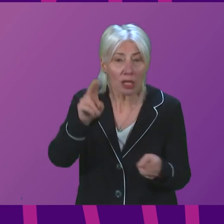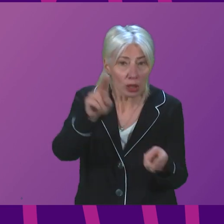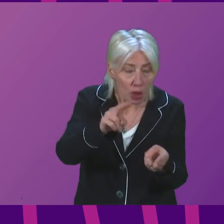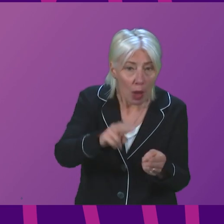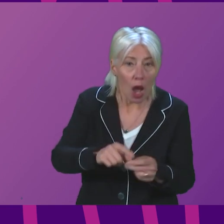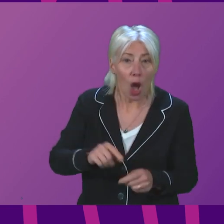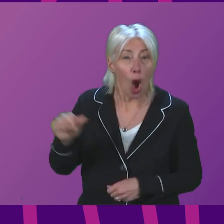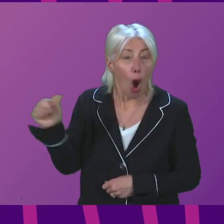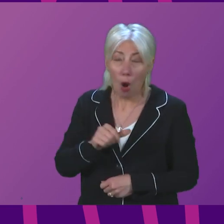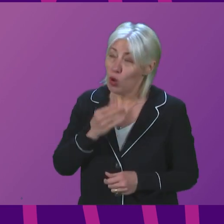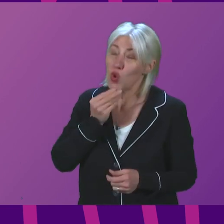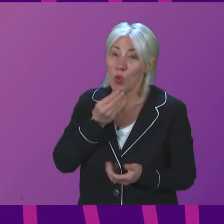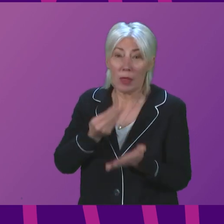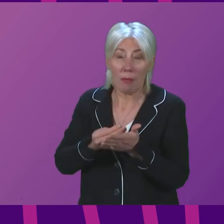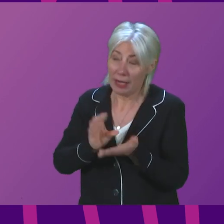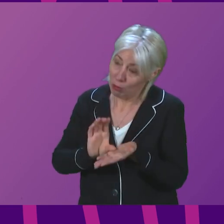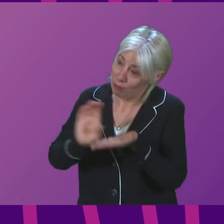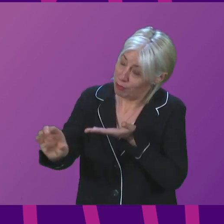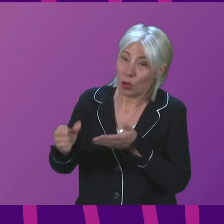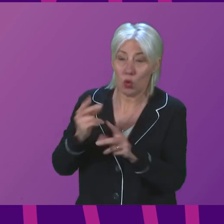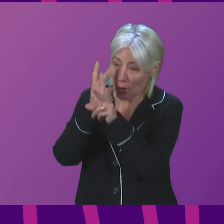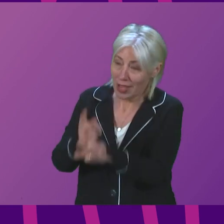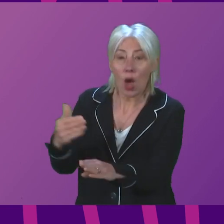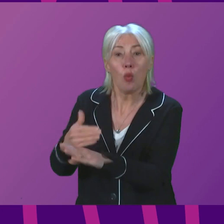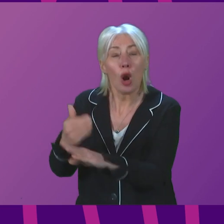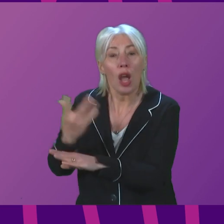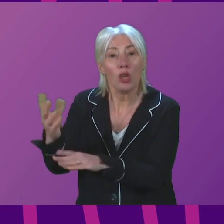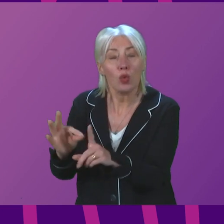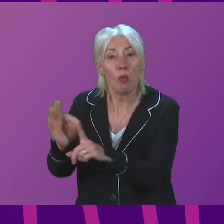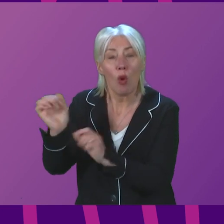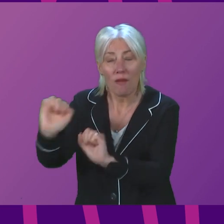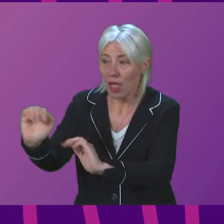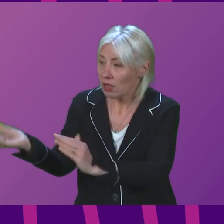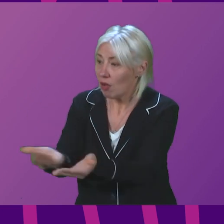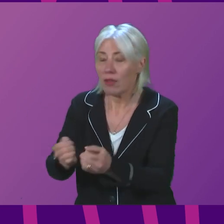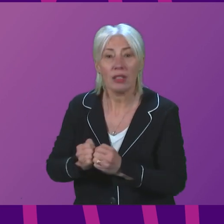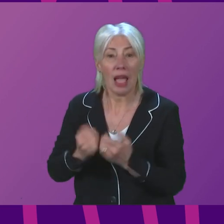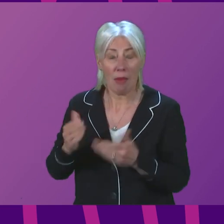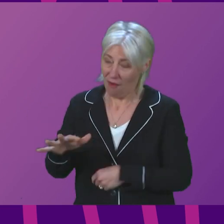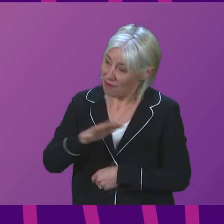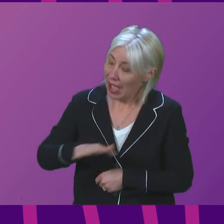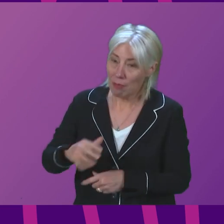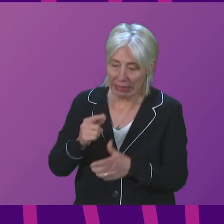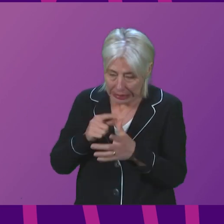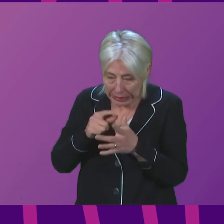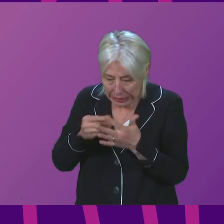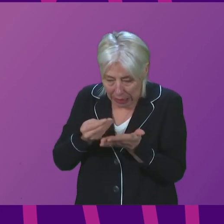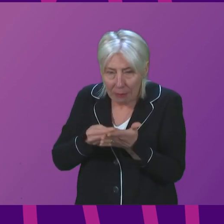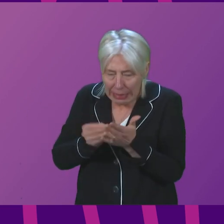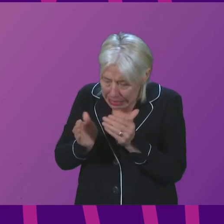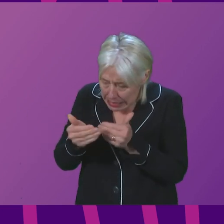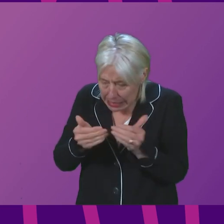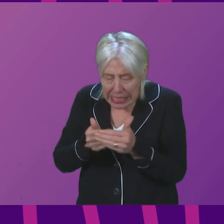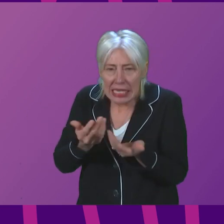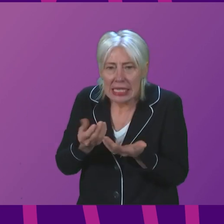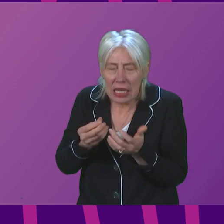been used to give our care workers the pay rise they deserve. While families right now are being forced to account for every single penny of their